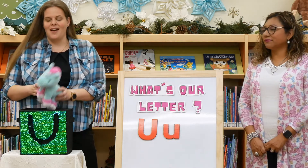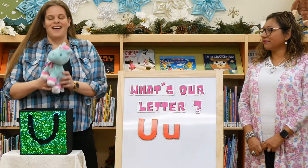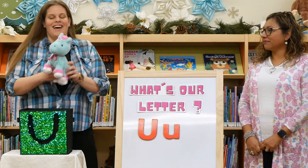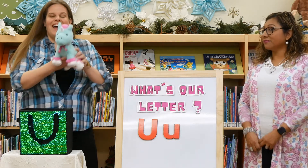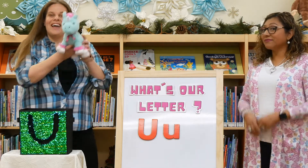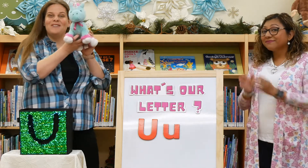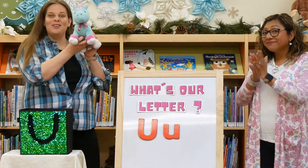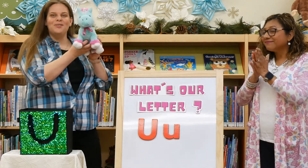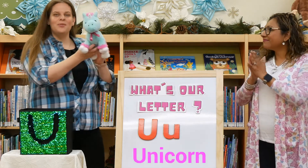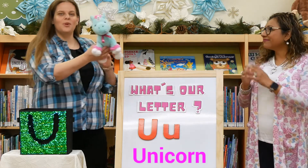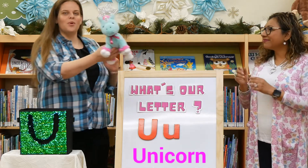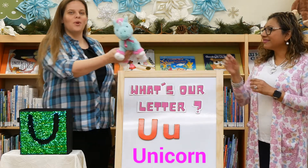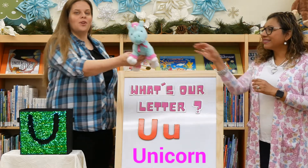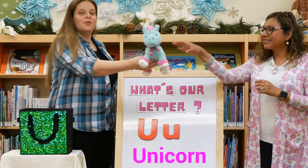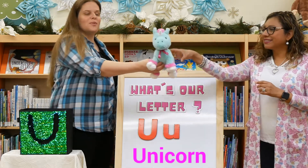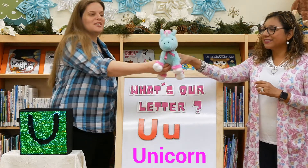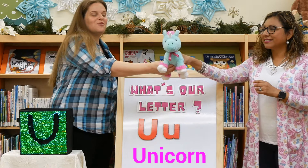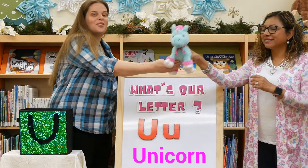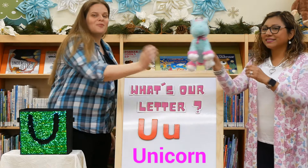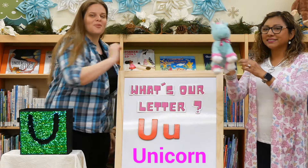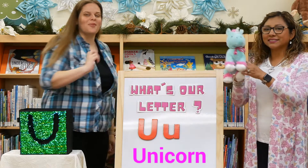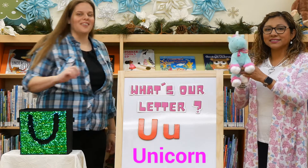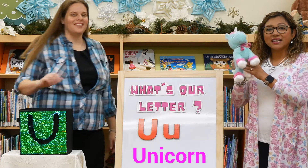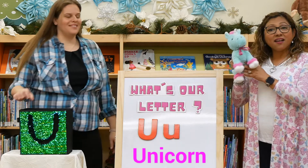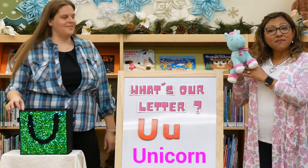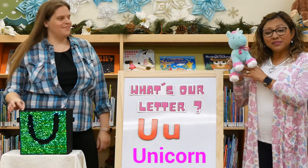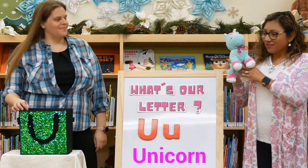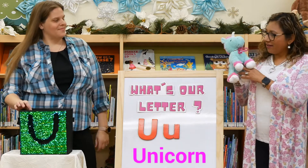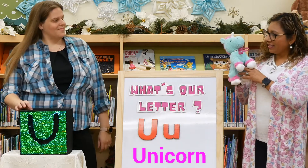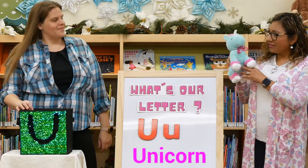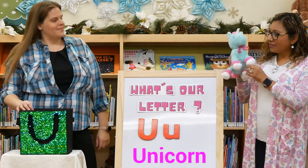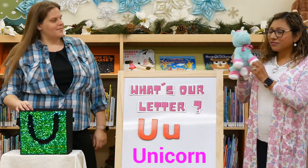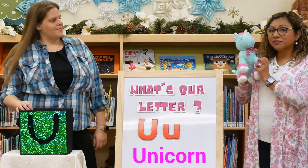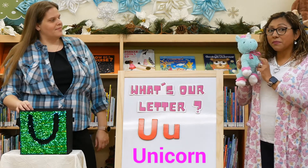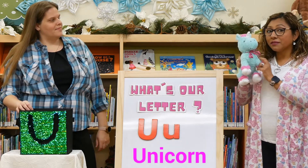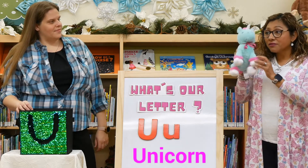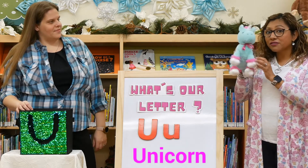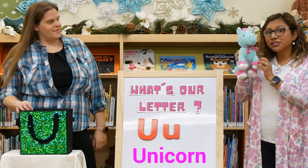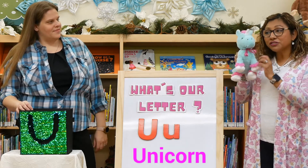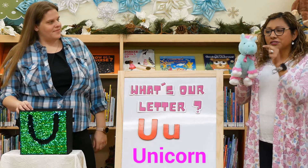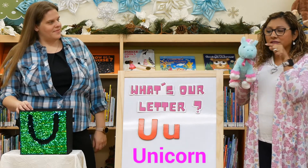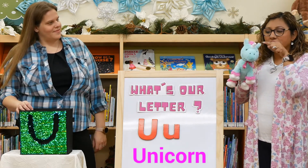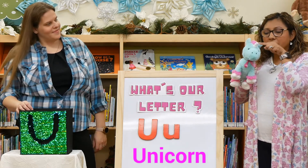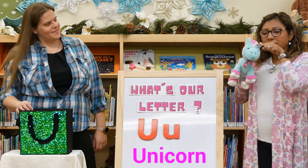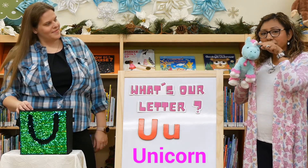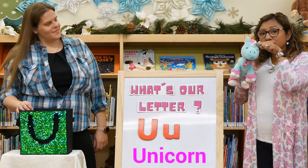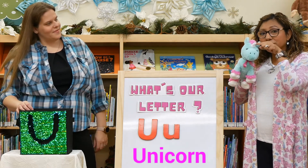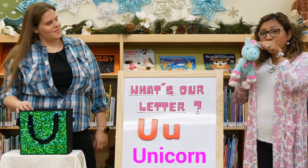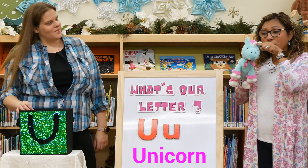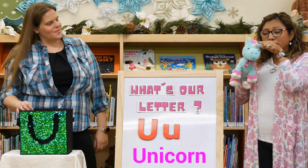I have a unicorn. U is for unicorn. Miss Carly, unicorns are mythical creatures and they have a little horn